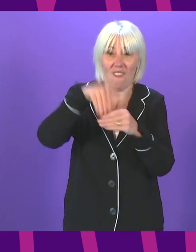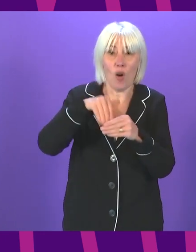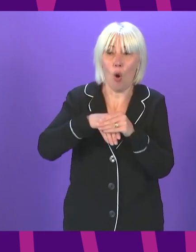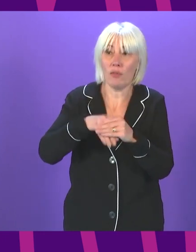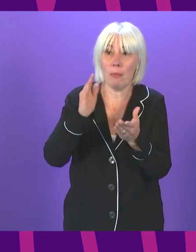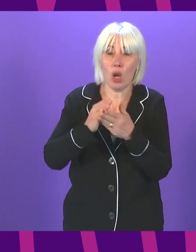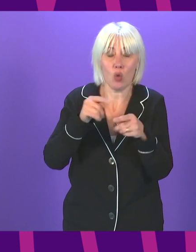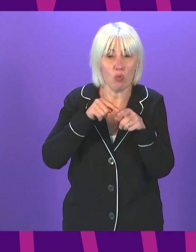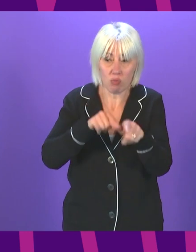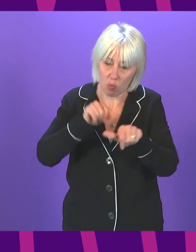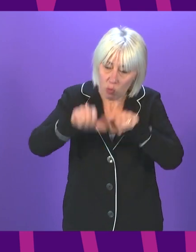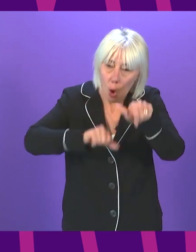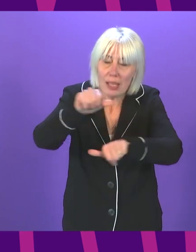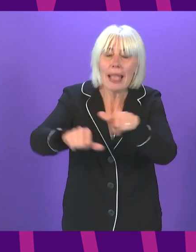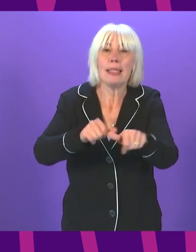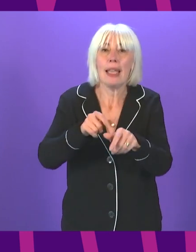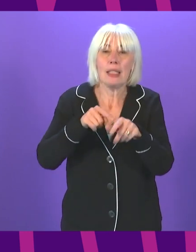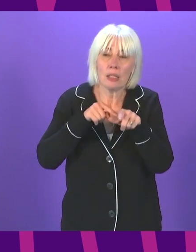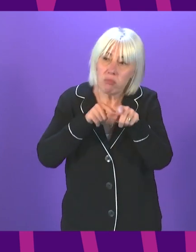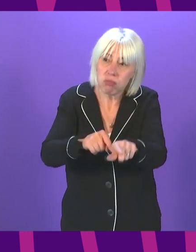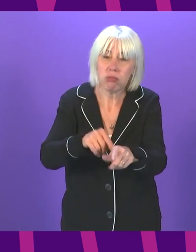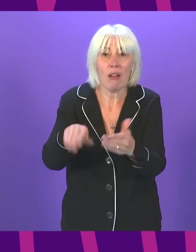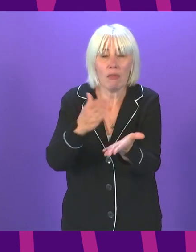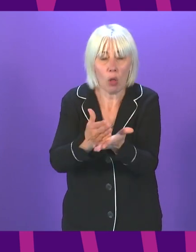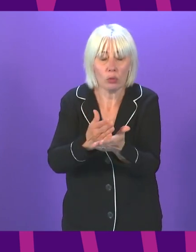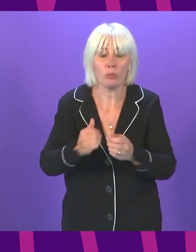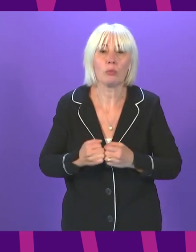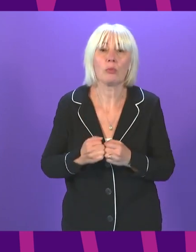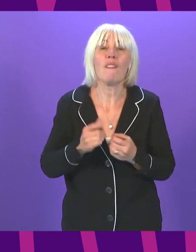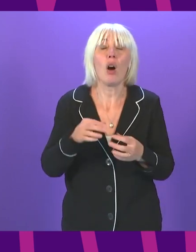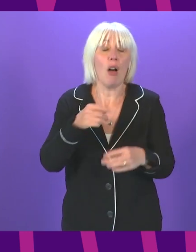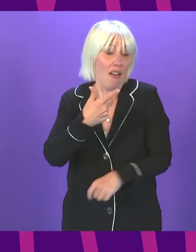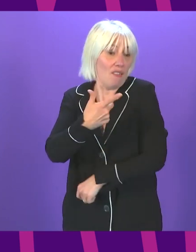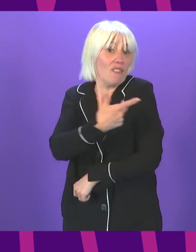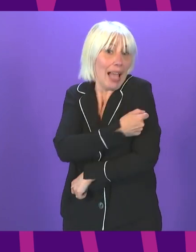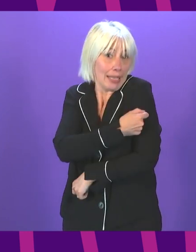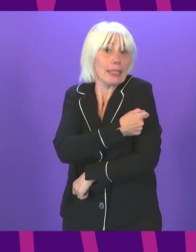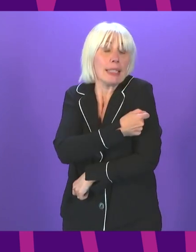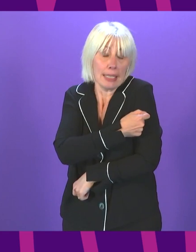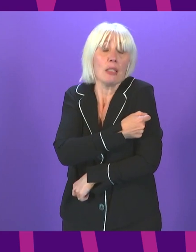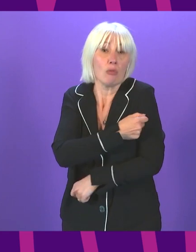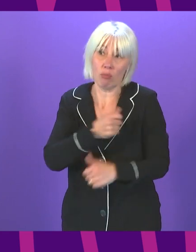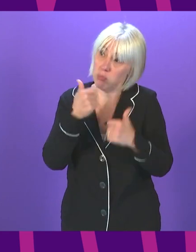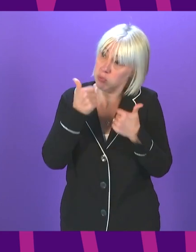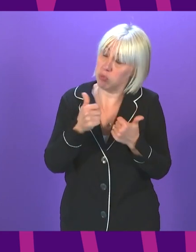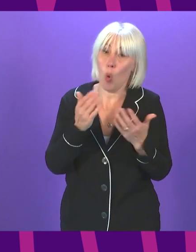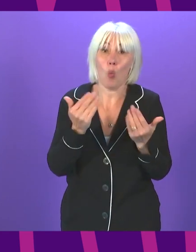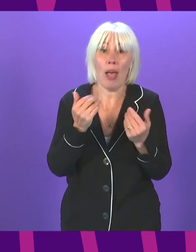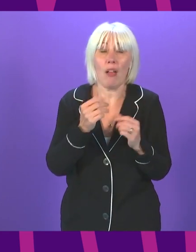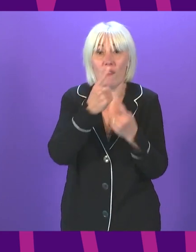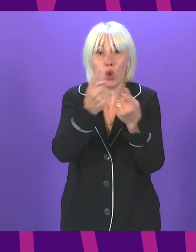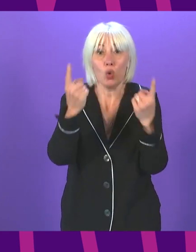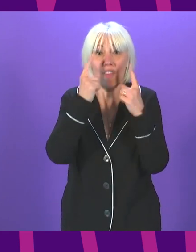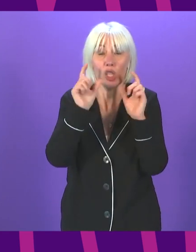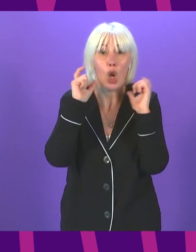that will follow from those decisions. On the vaccine programme, I welcome the mobile clinics on university and college campuses.